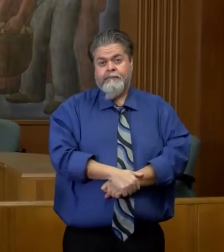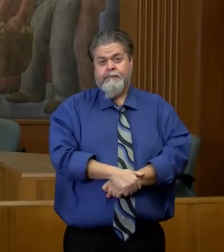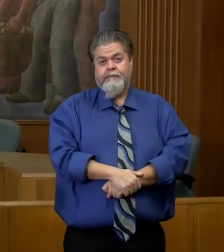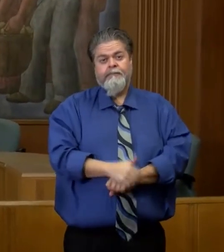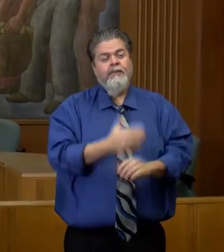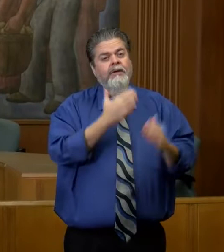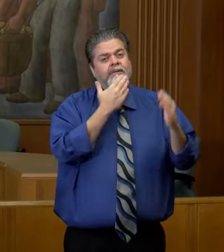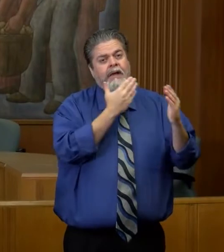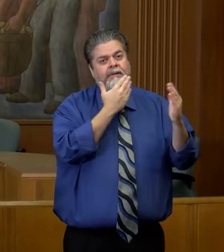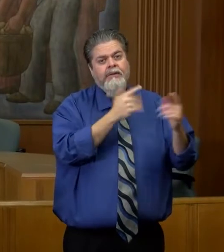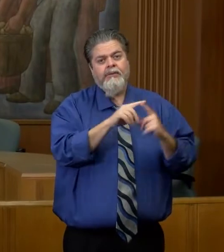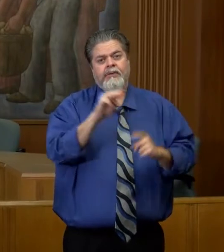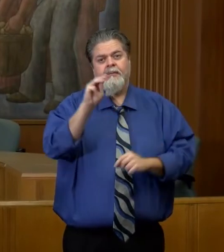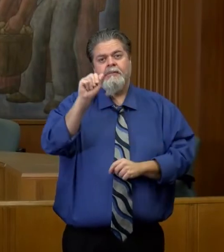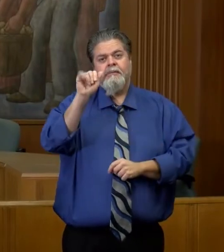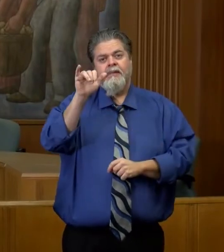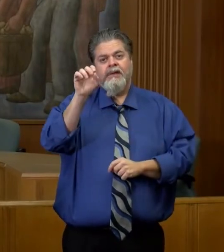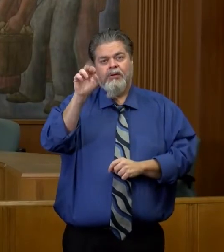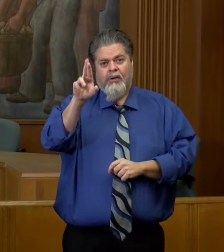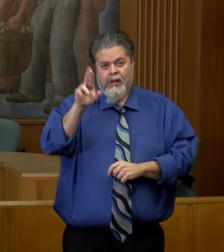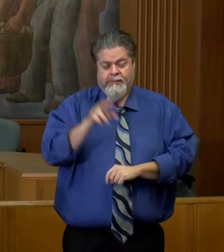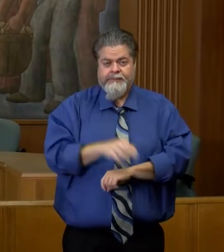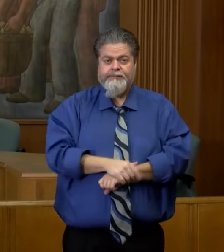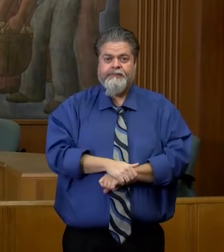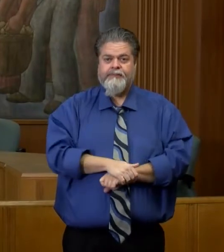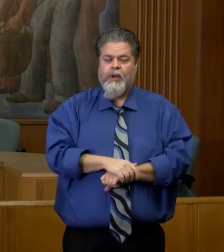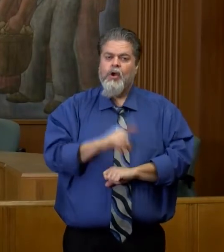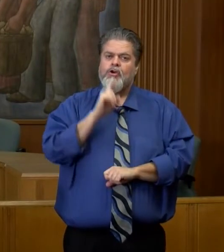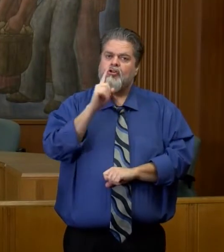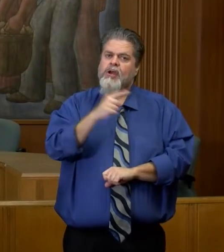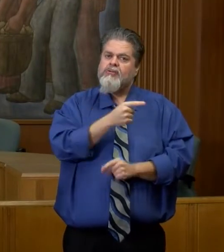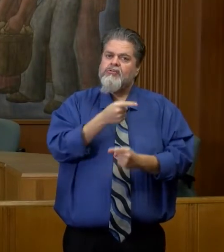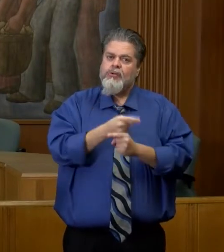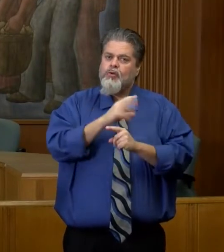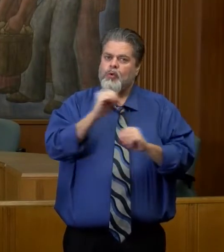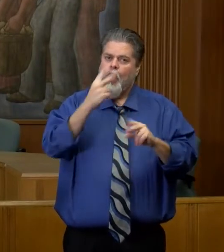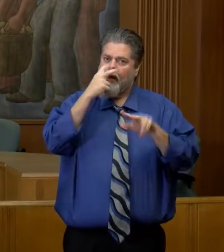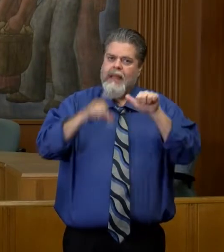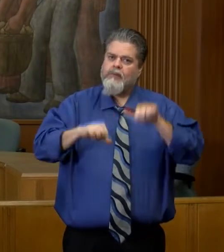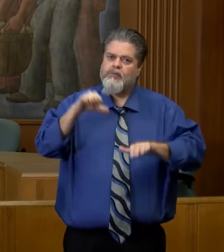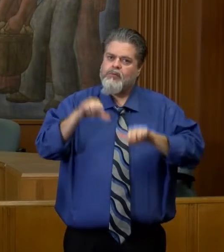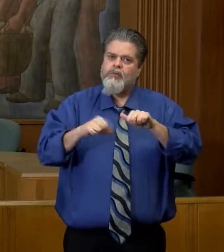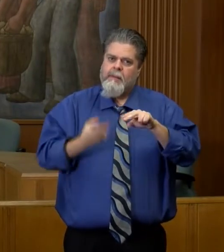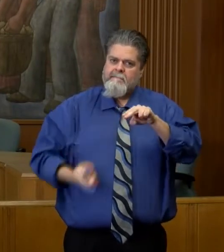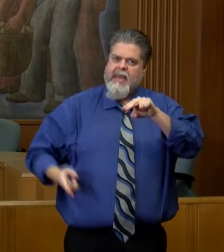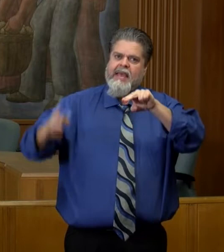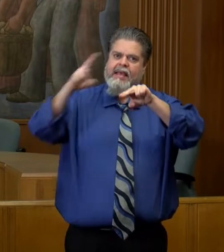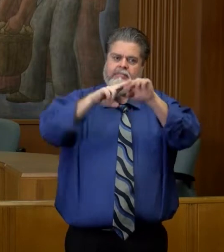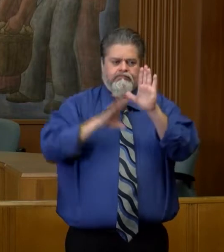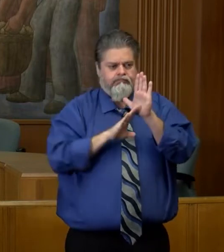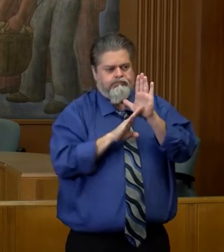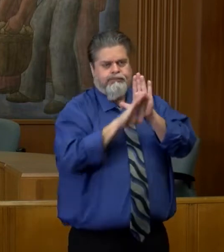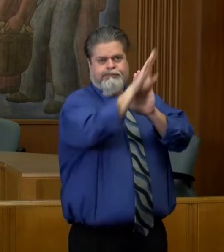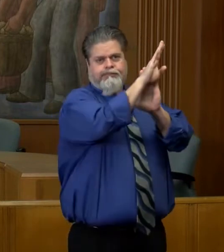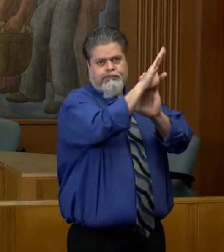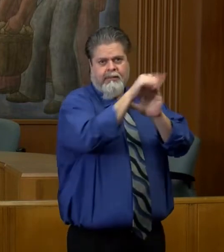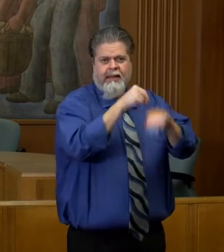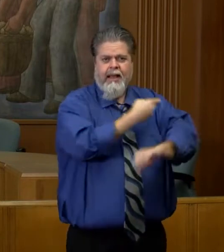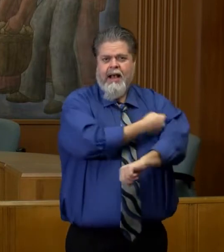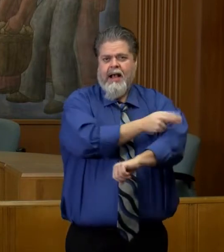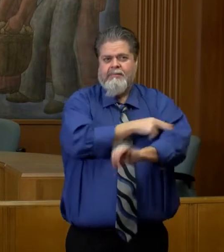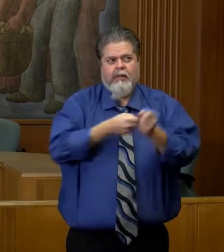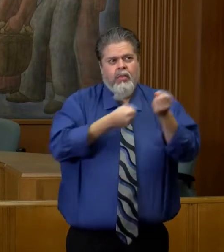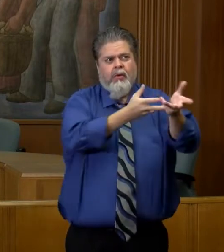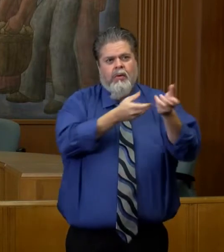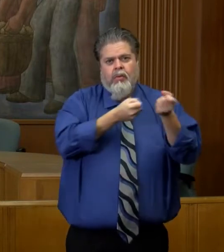Thank you, Mayor. Yeah, there's no doubt that we have seen a significant increase in hospitalized cases